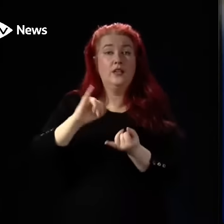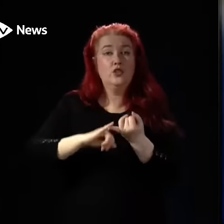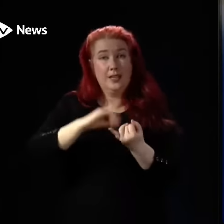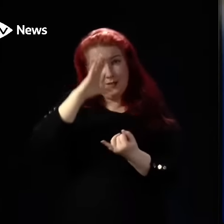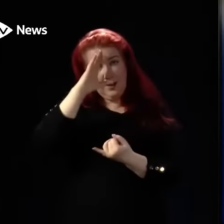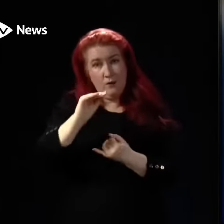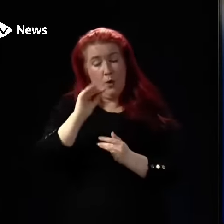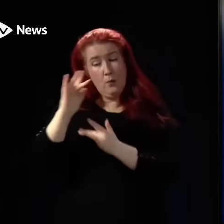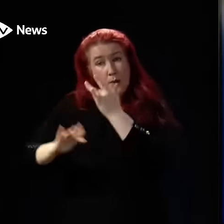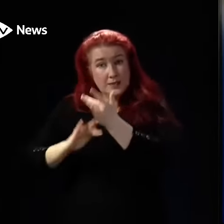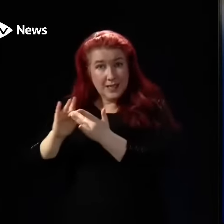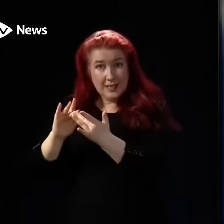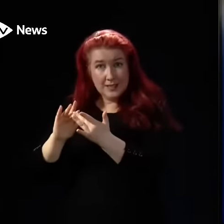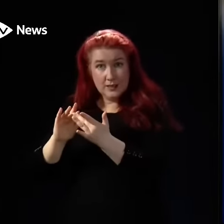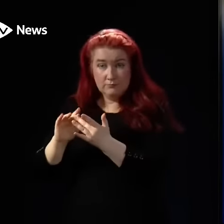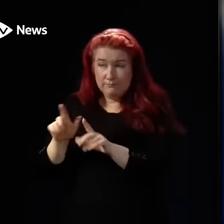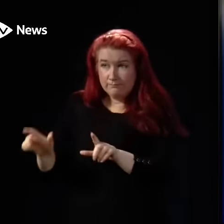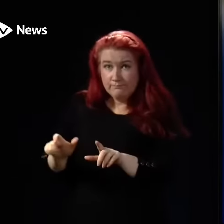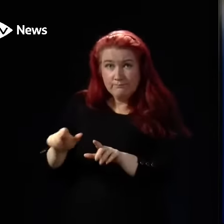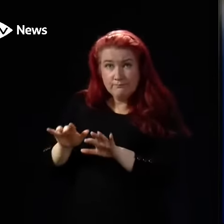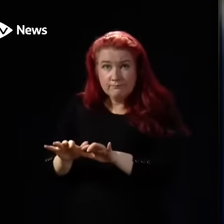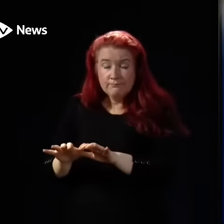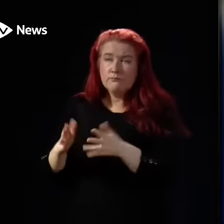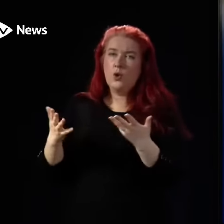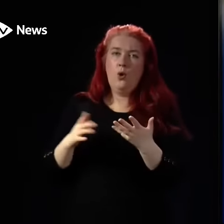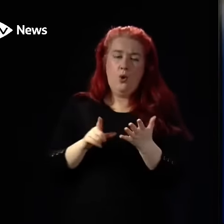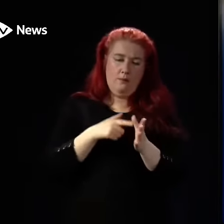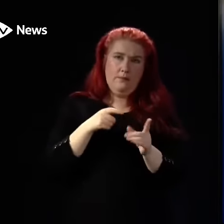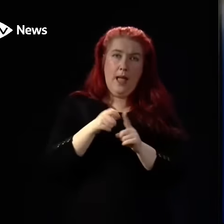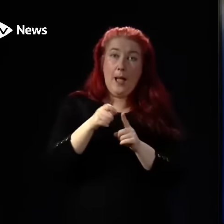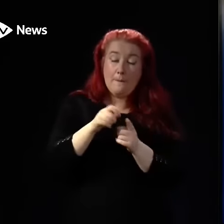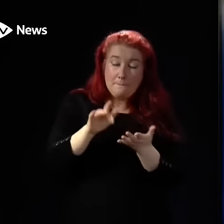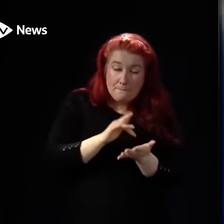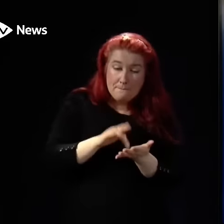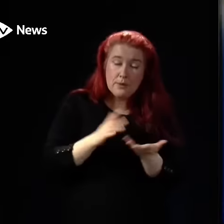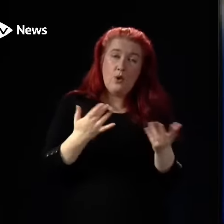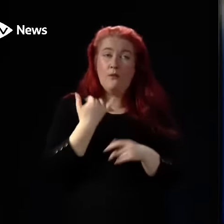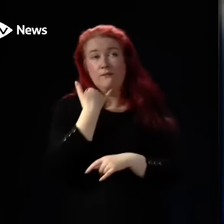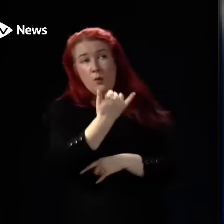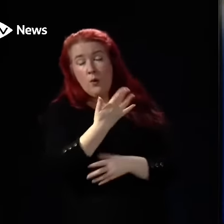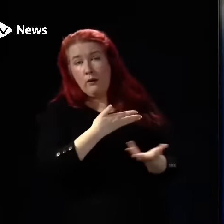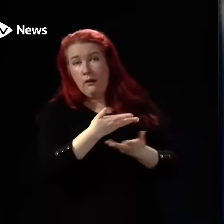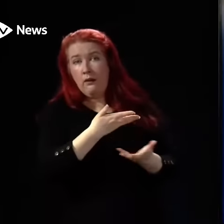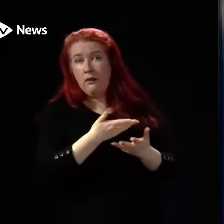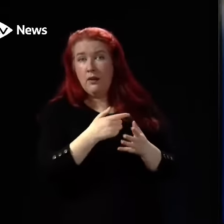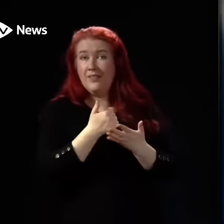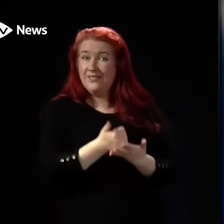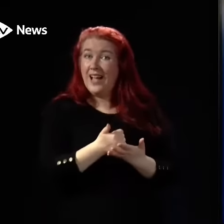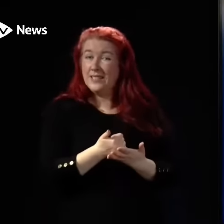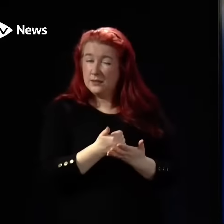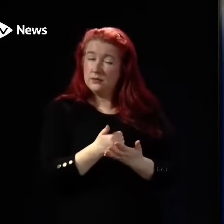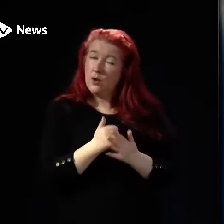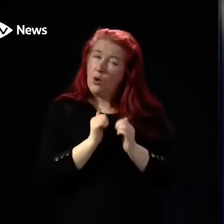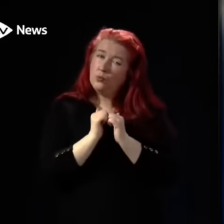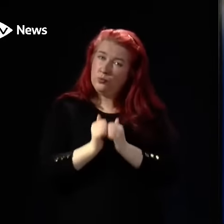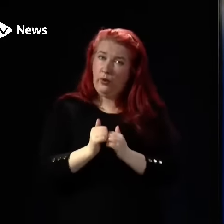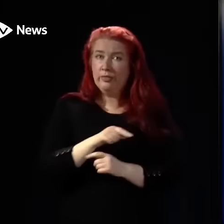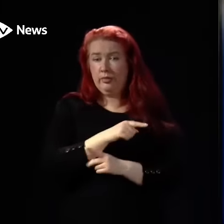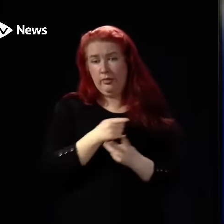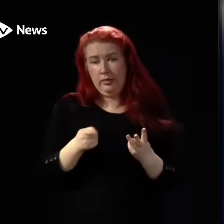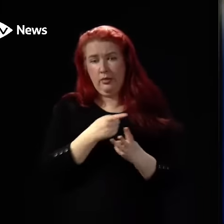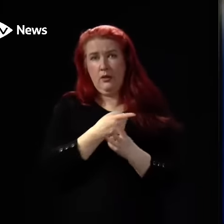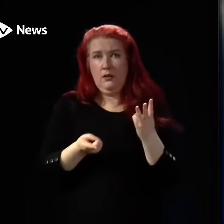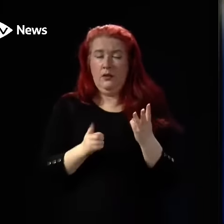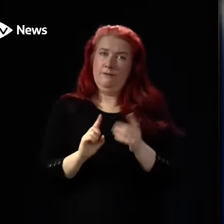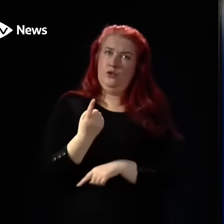website or the NHS 24 app or by calling NHS 24. So I would encourage people to make use